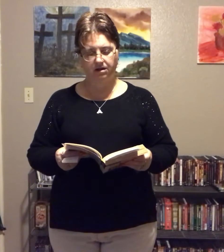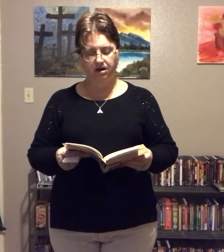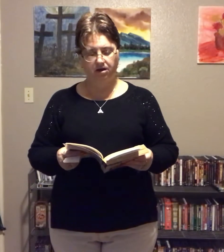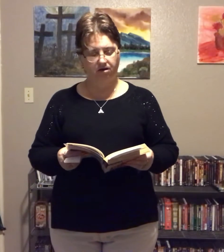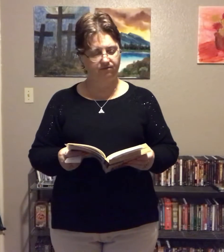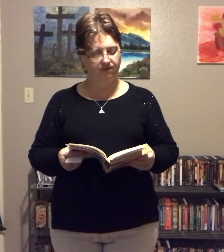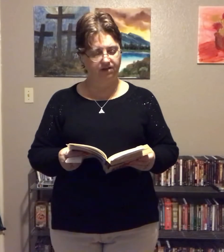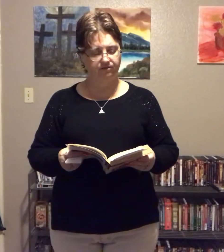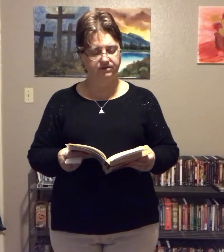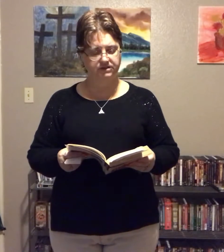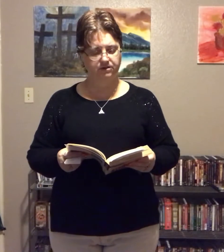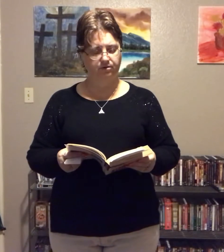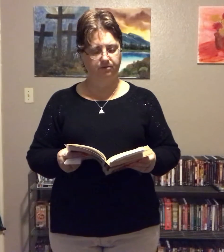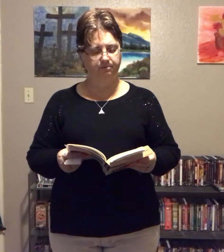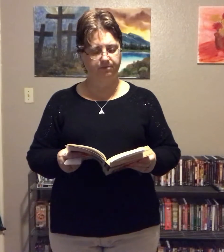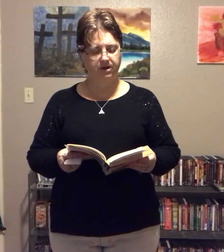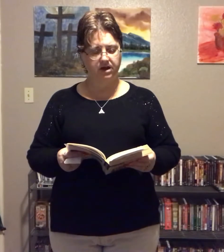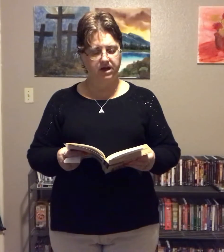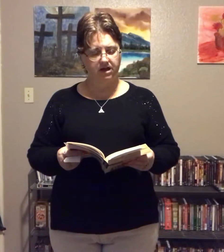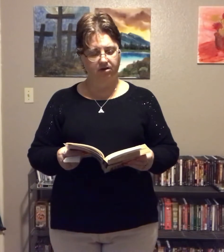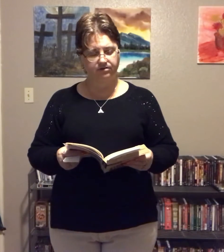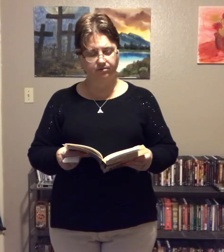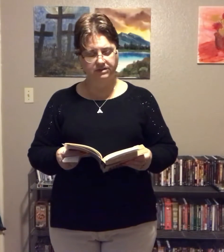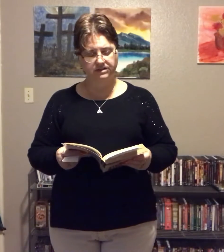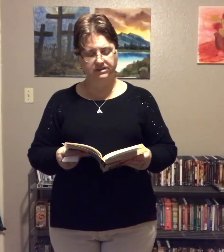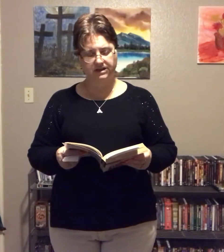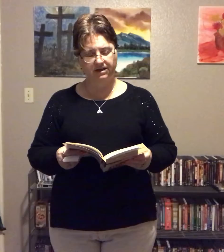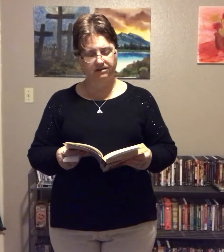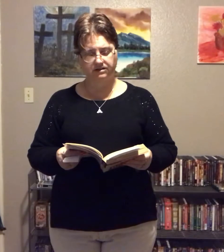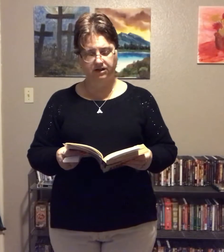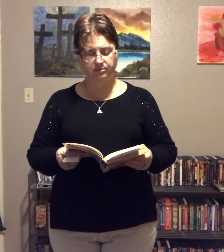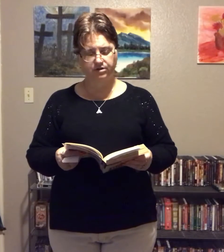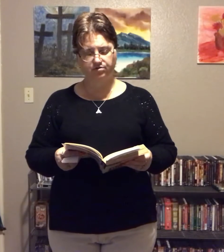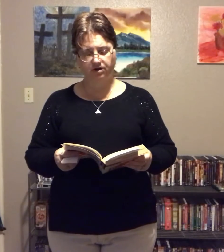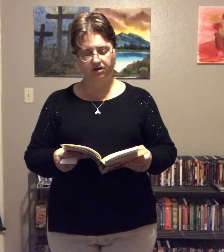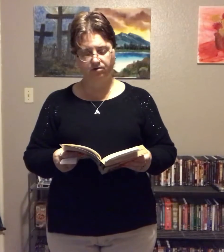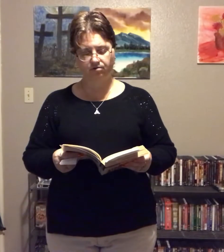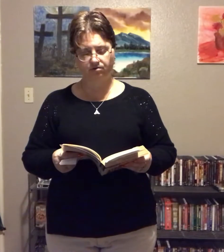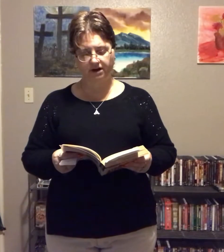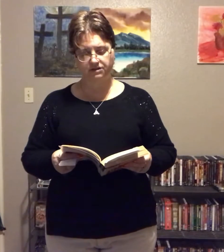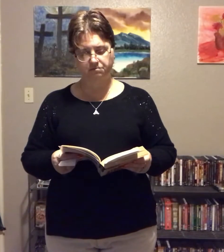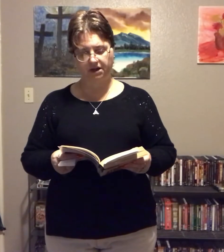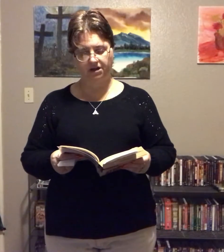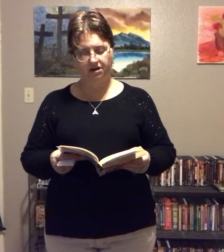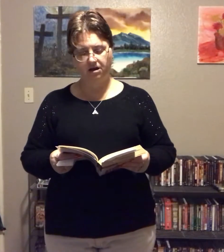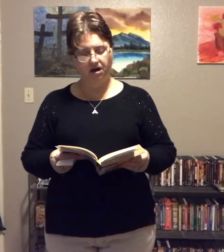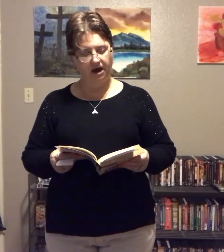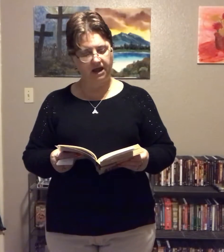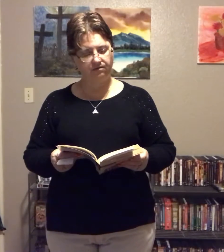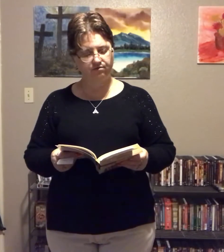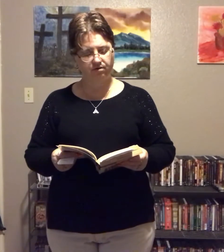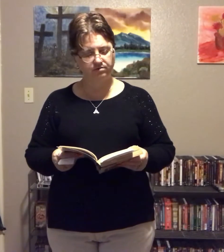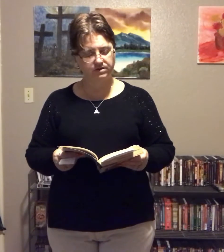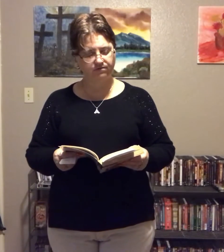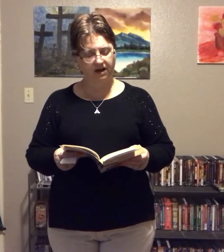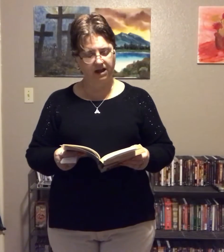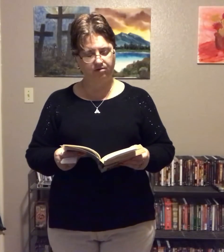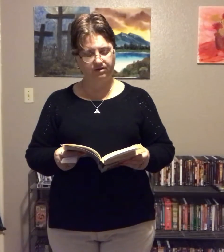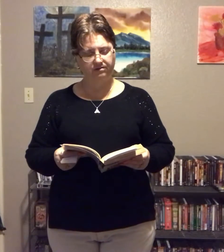an unfaithful sinner. He also wants to take the time to train and correct me. I have grown to value this